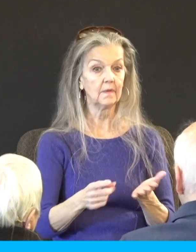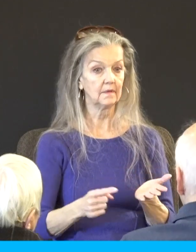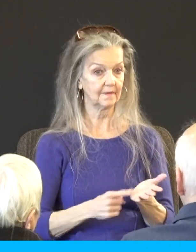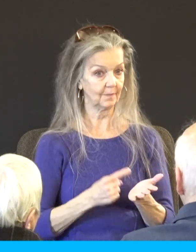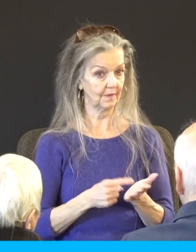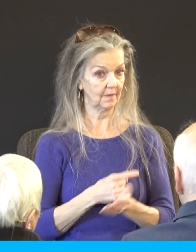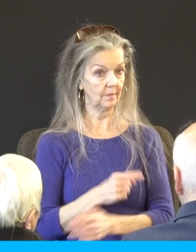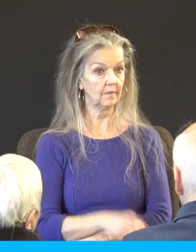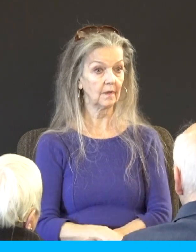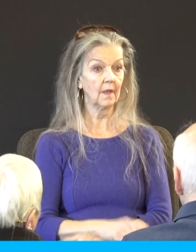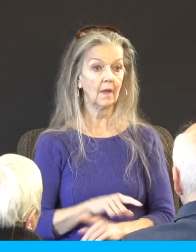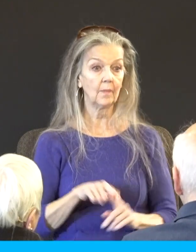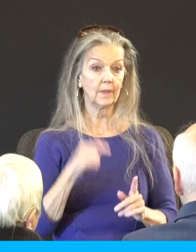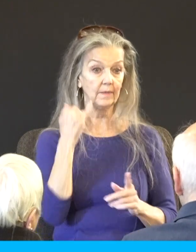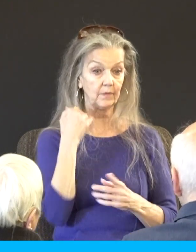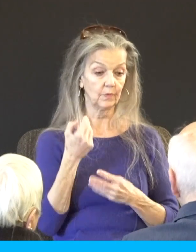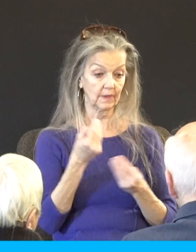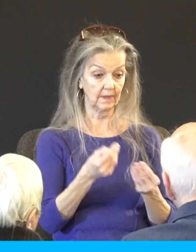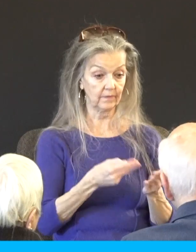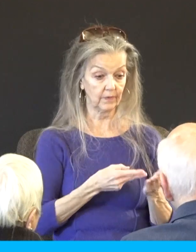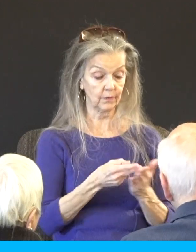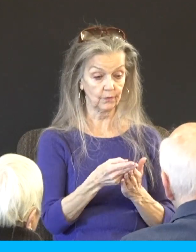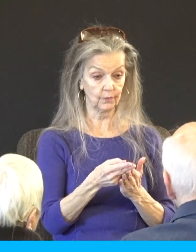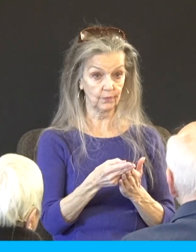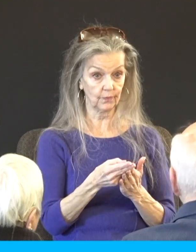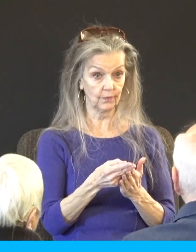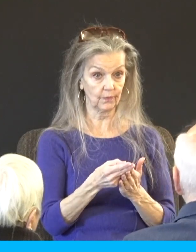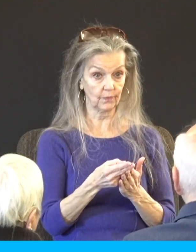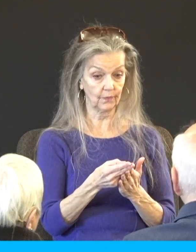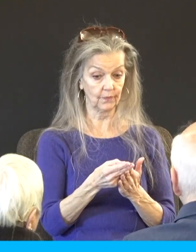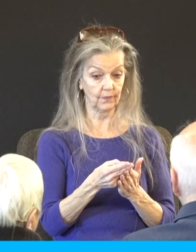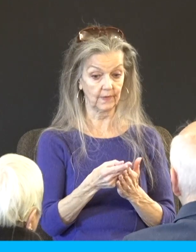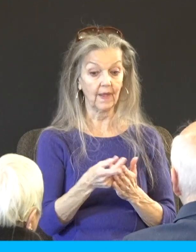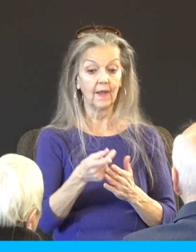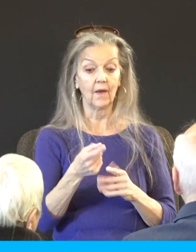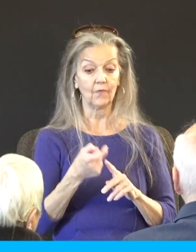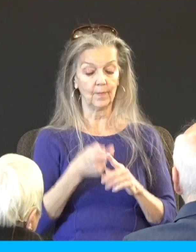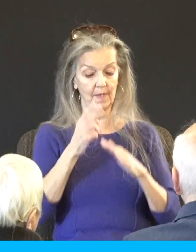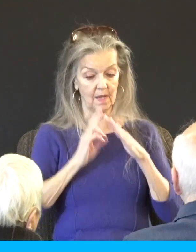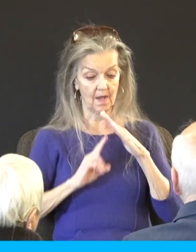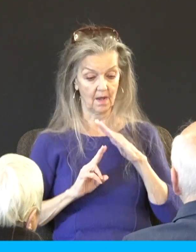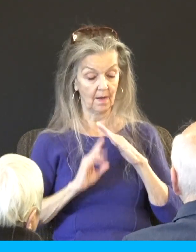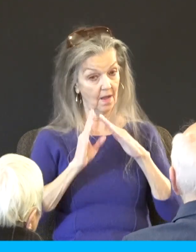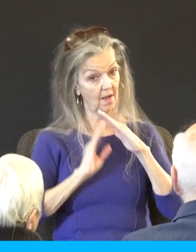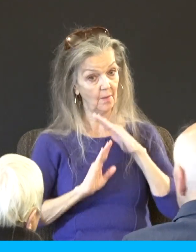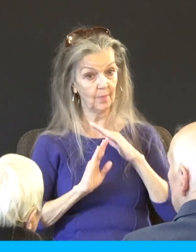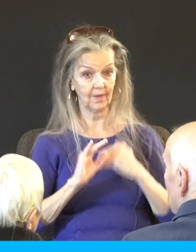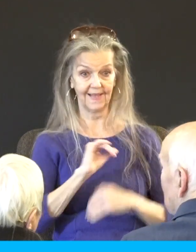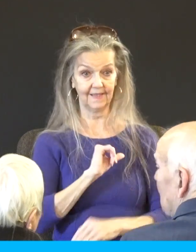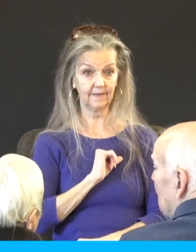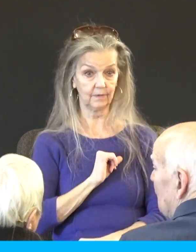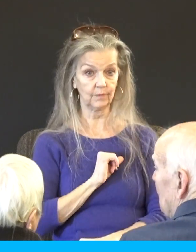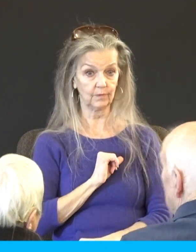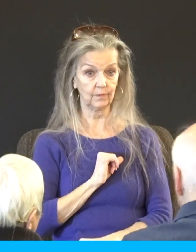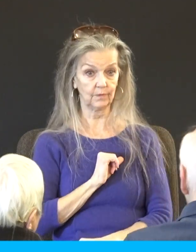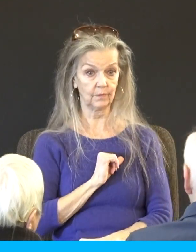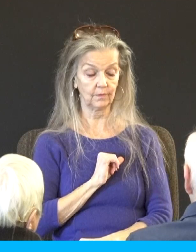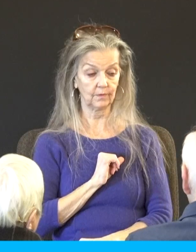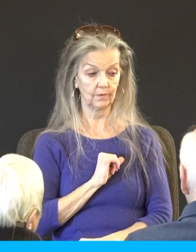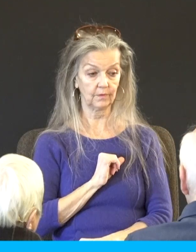but if you can deliver it in a way they know you're not sitting there like you're better than they are and everything else and you're saying what you gotta say and listen if you guys don't get this right it's gonna blow